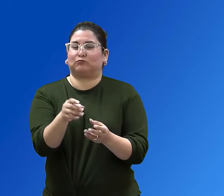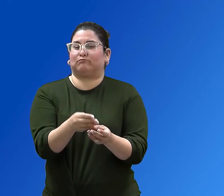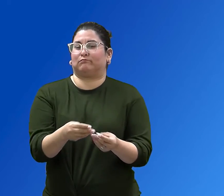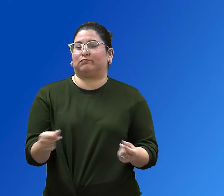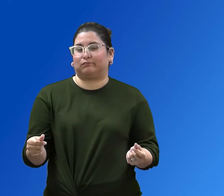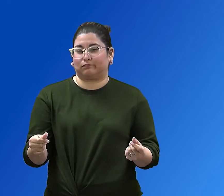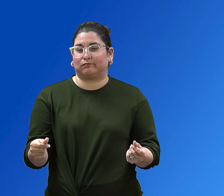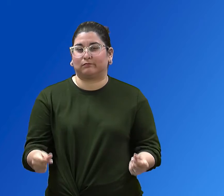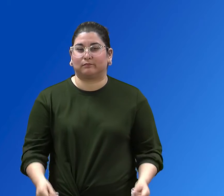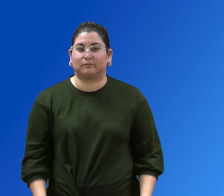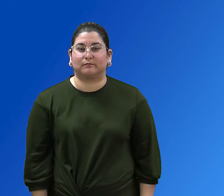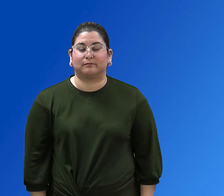days.